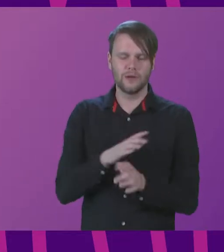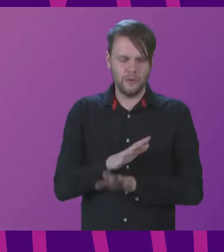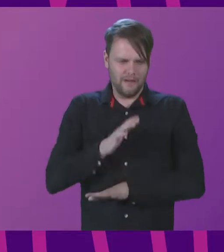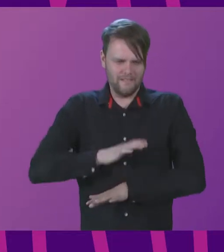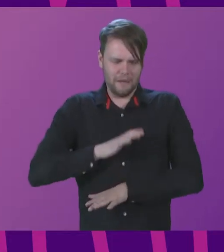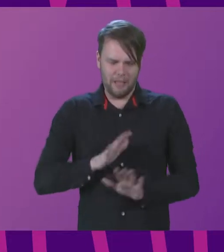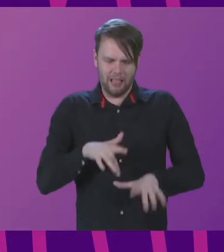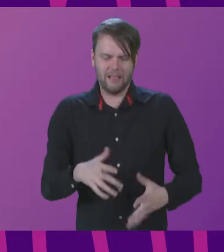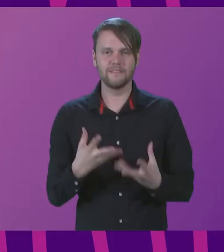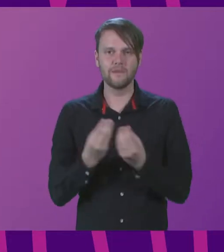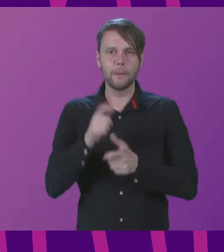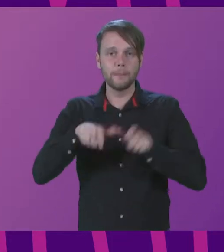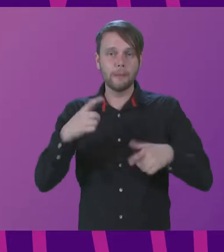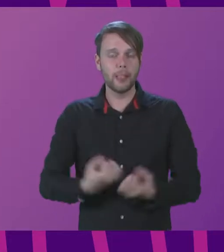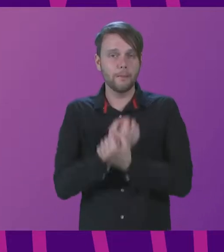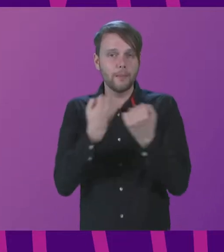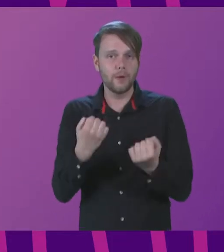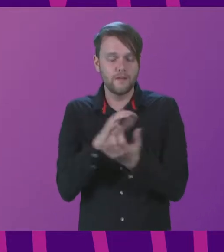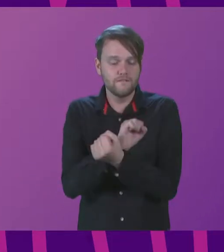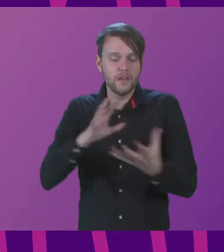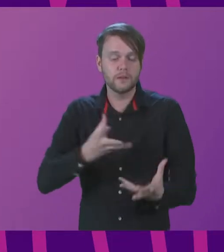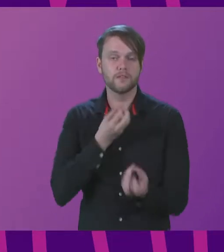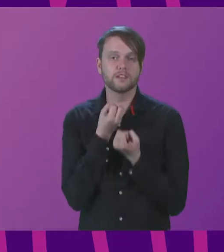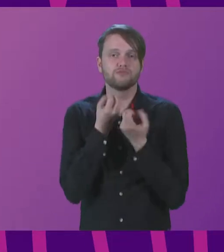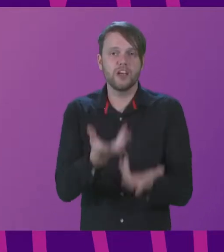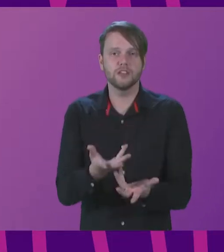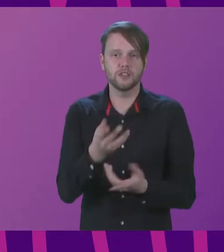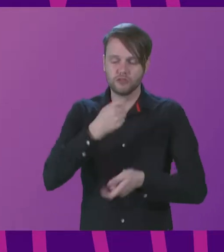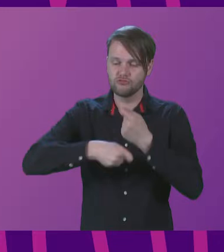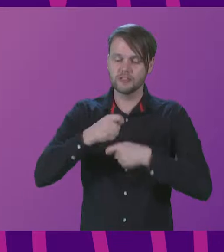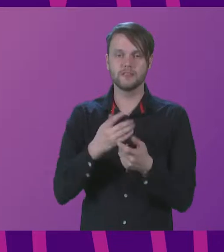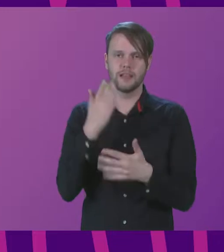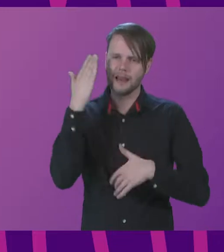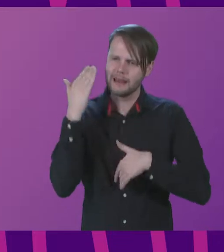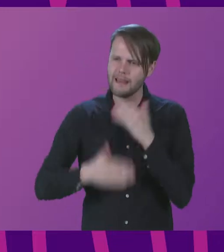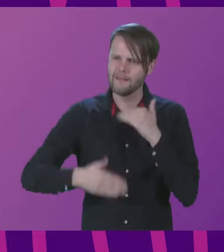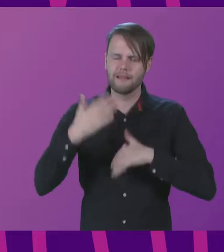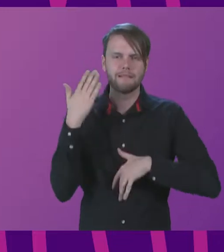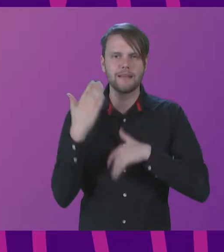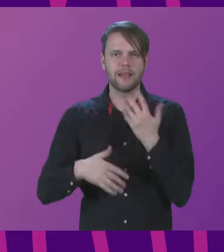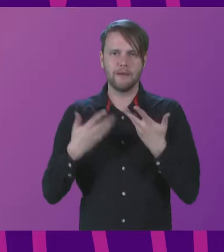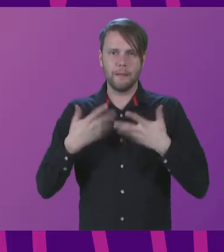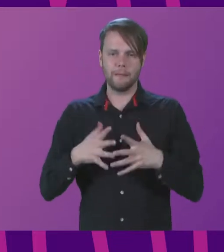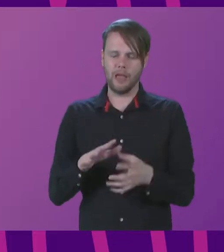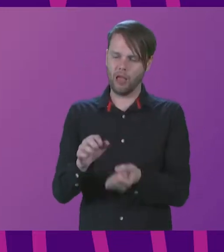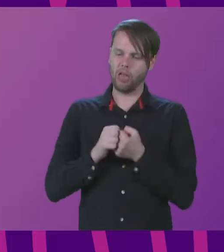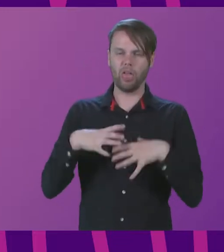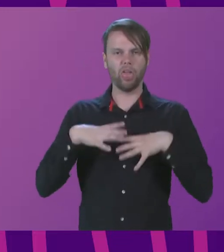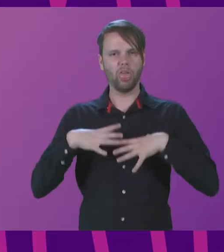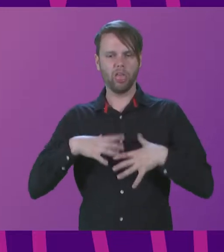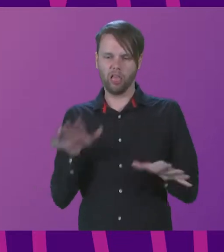for those in power, freedom of expression and creativity should never, ever be taken for granted.